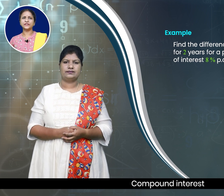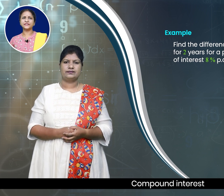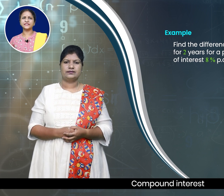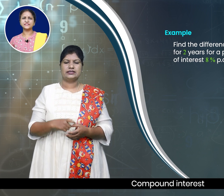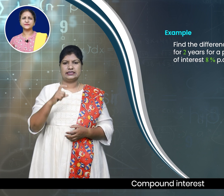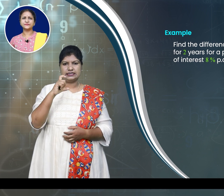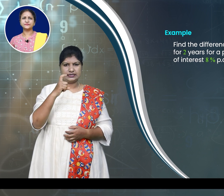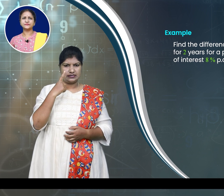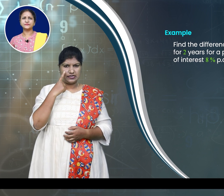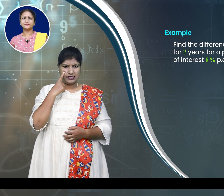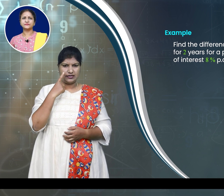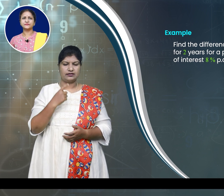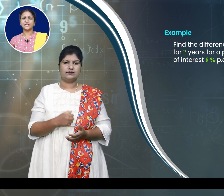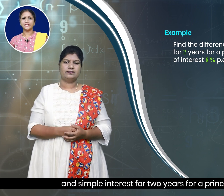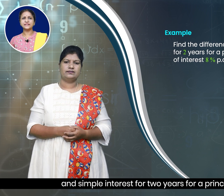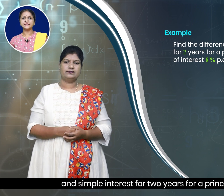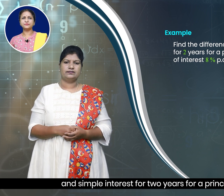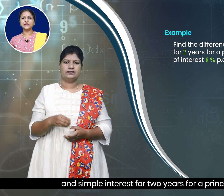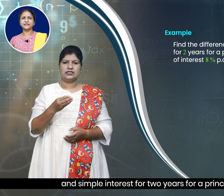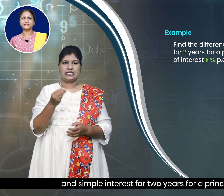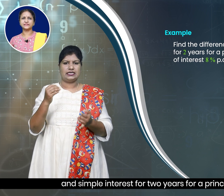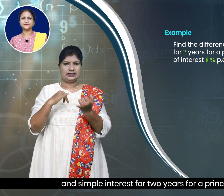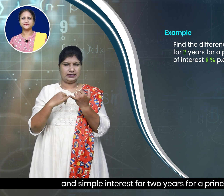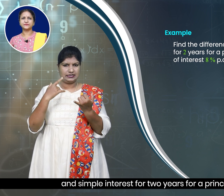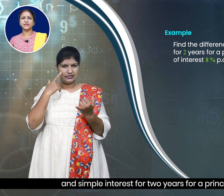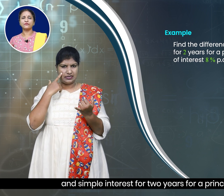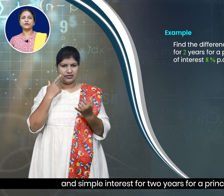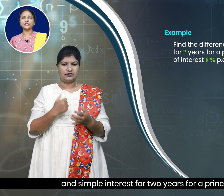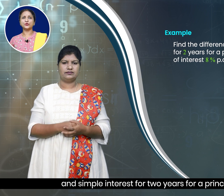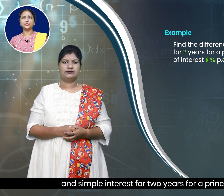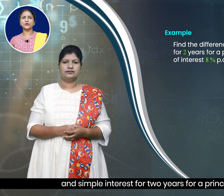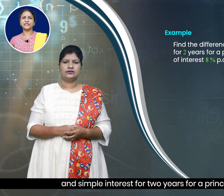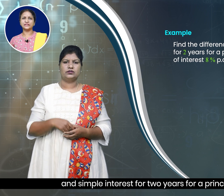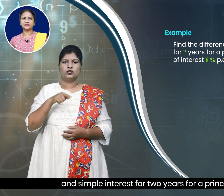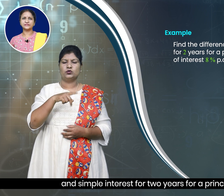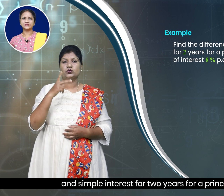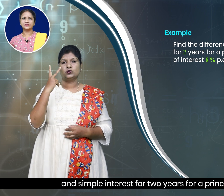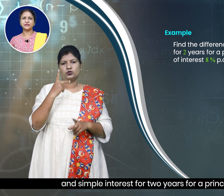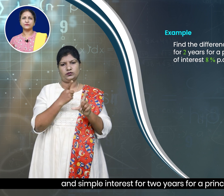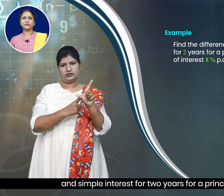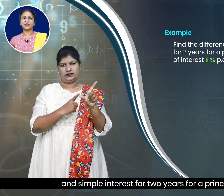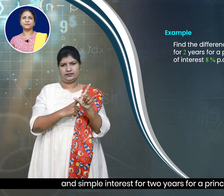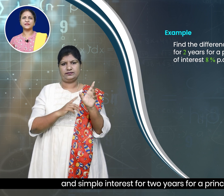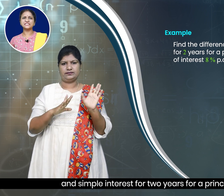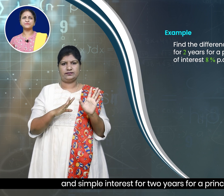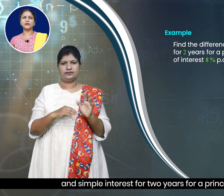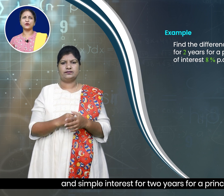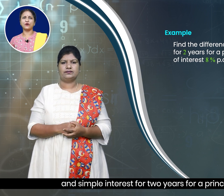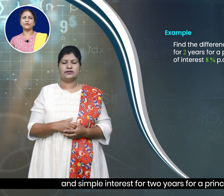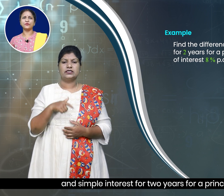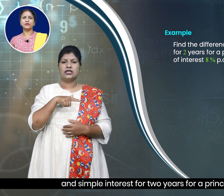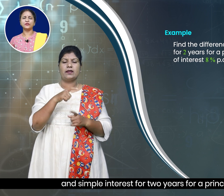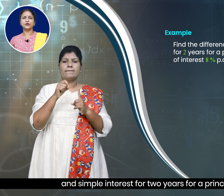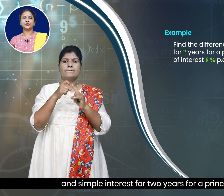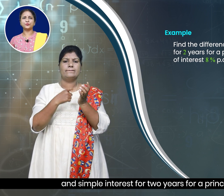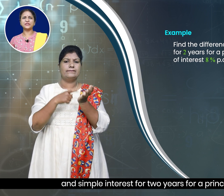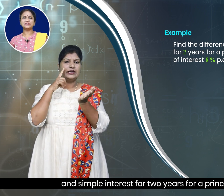interest and simple interest for 2 years for a principal of rupees